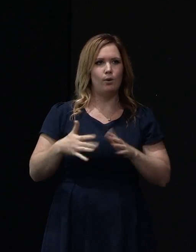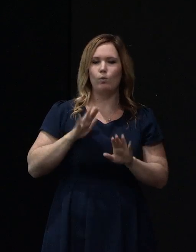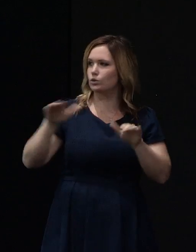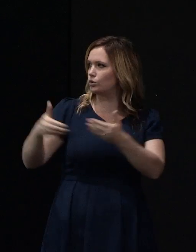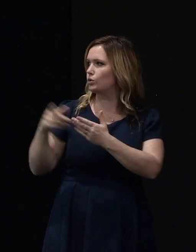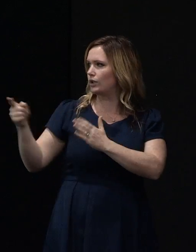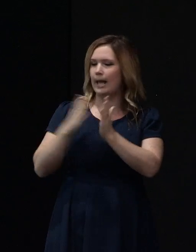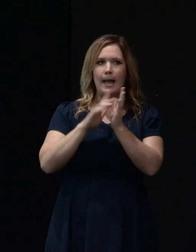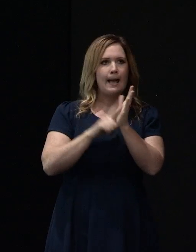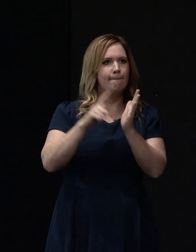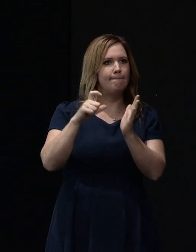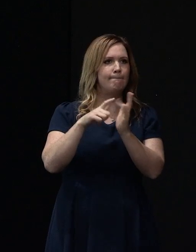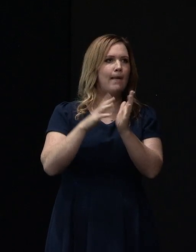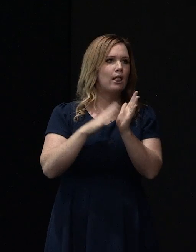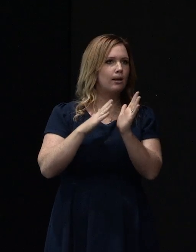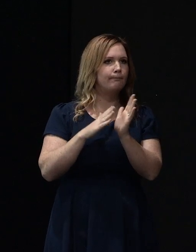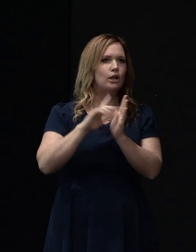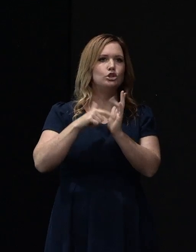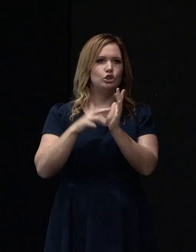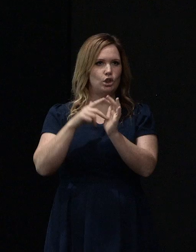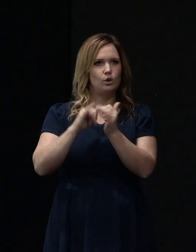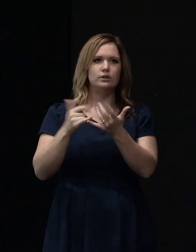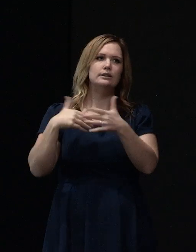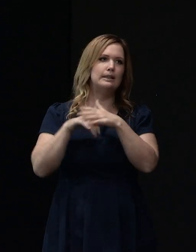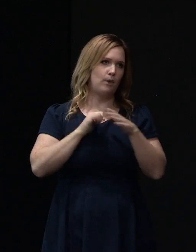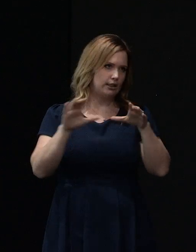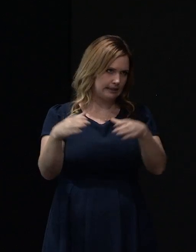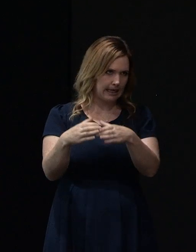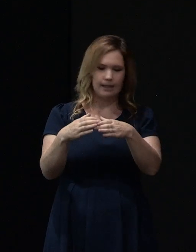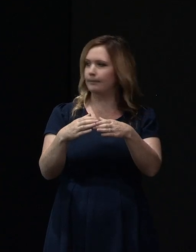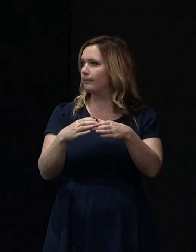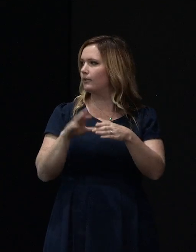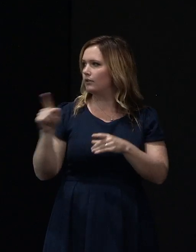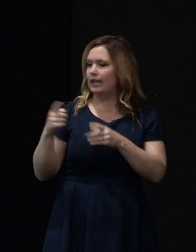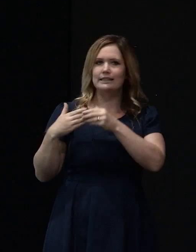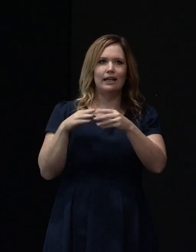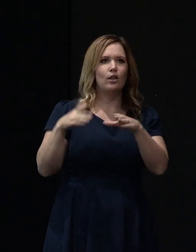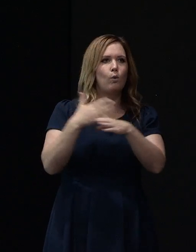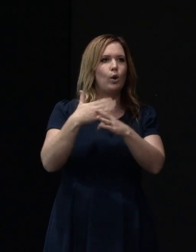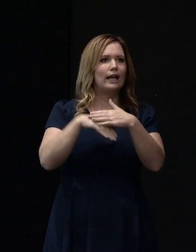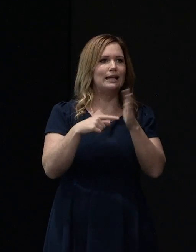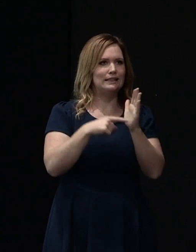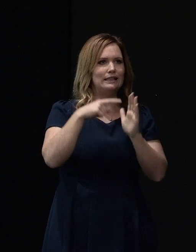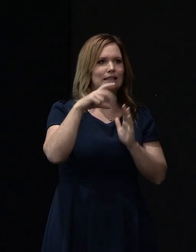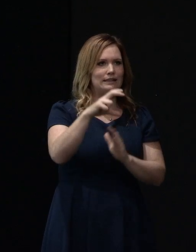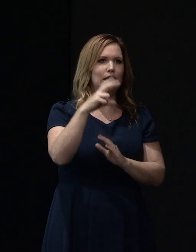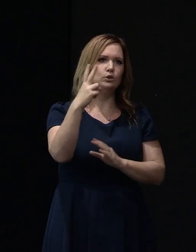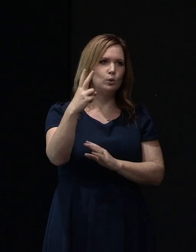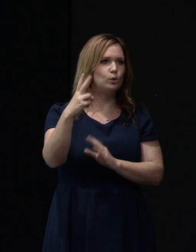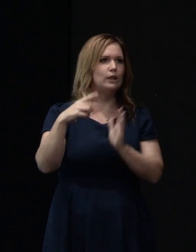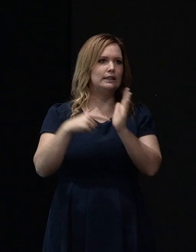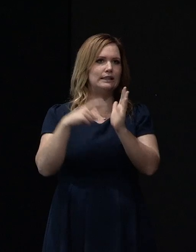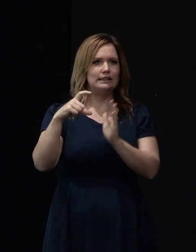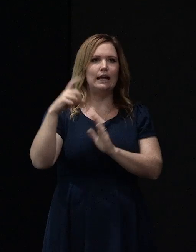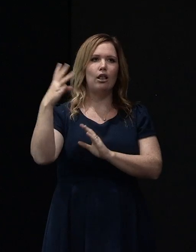you to Malcolm Jones, who's on the far right, who's a member of my team and is leading the work we are doing on the TC2 and TC3 foundation repair